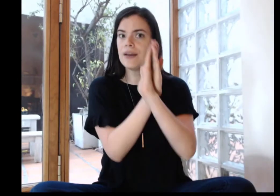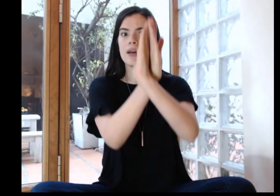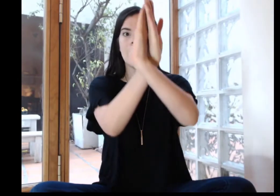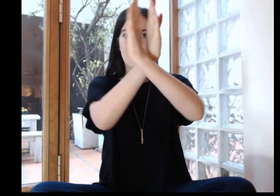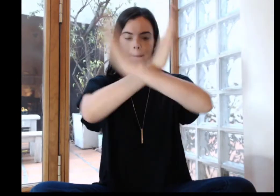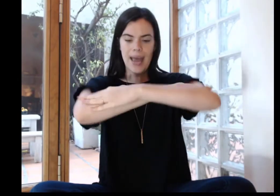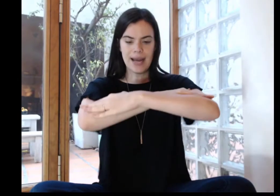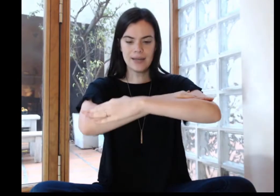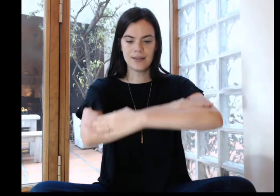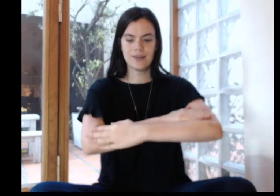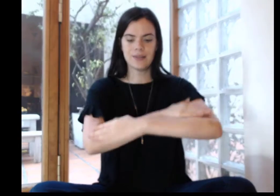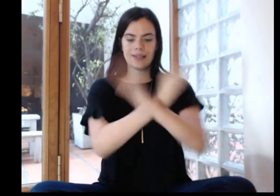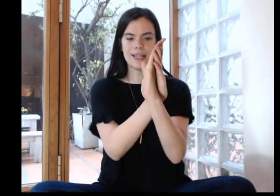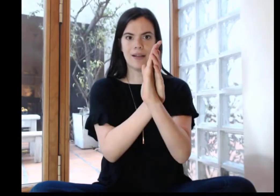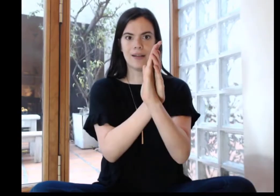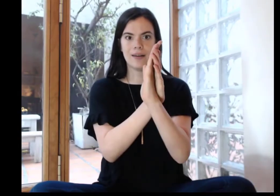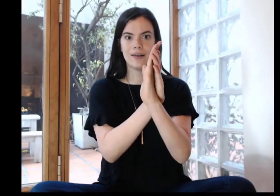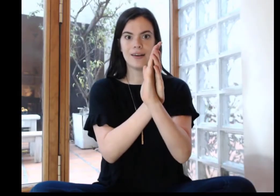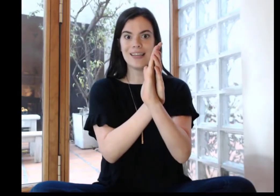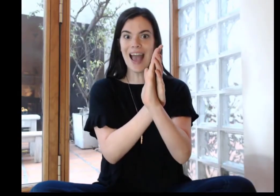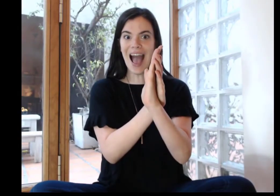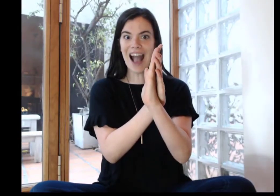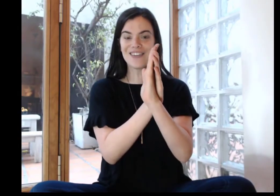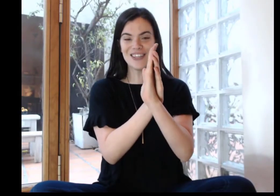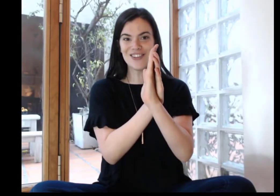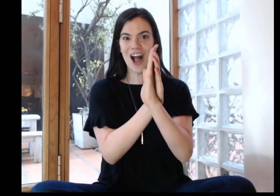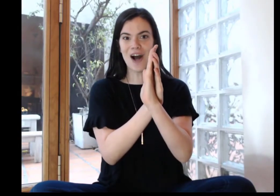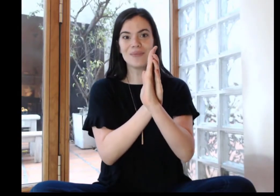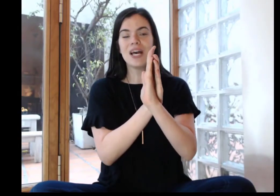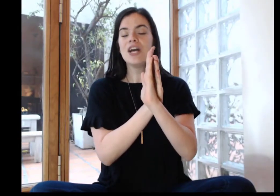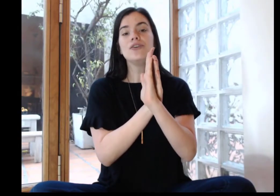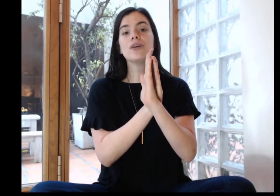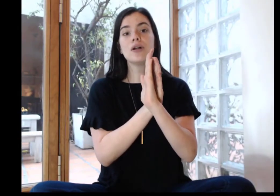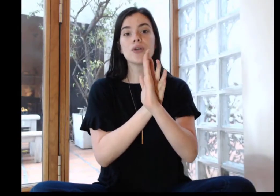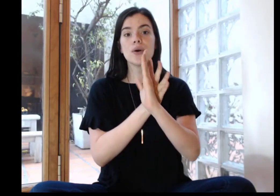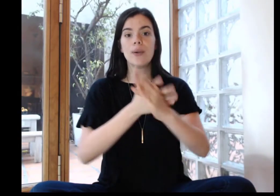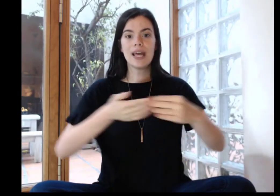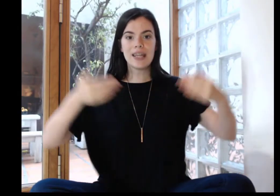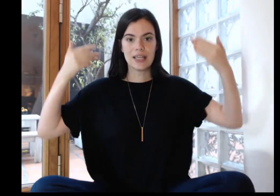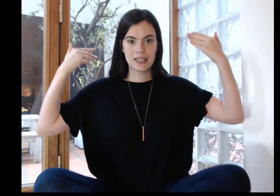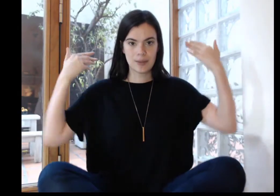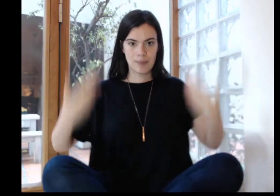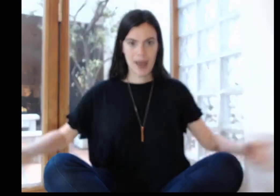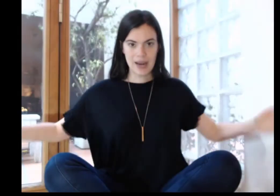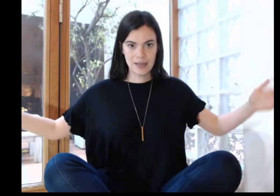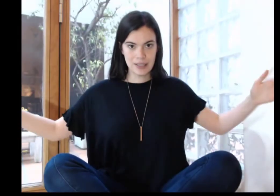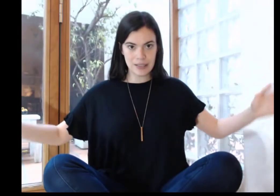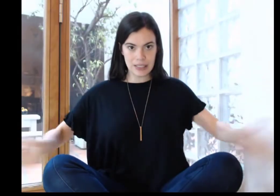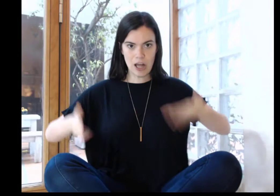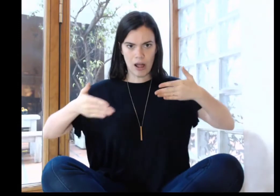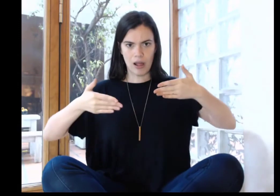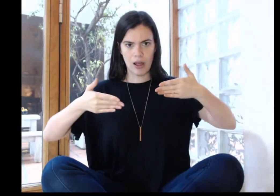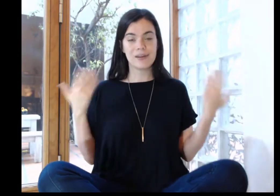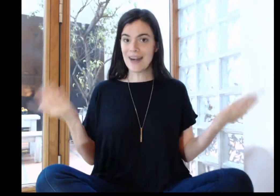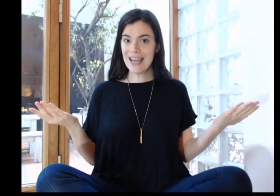pen so yeah great job you can also go like this pen so great